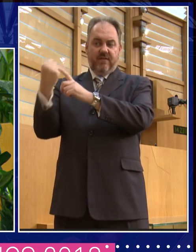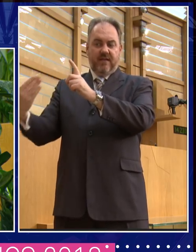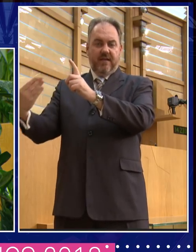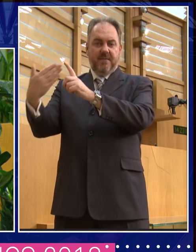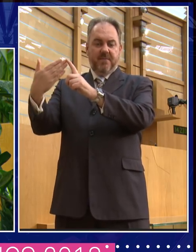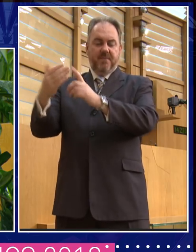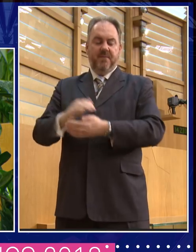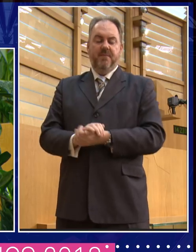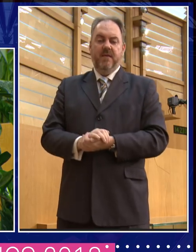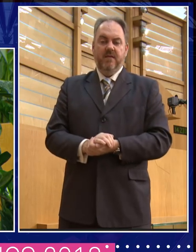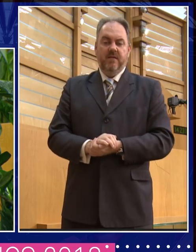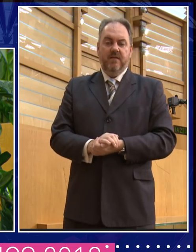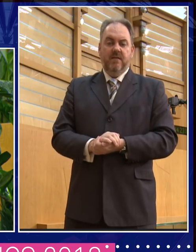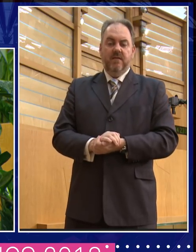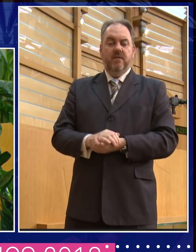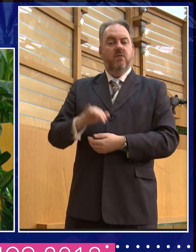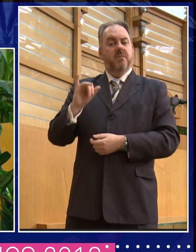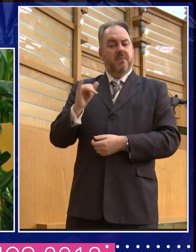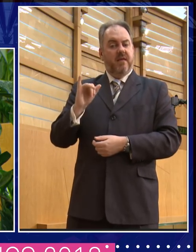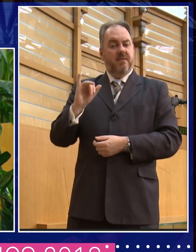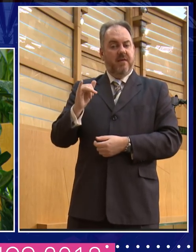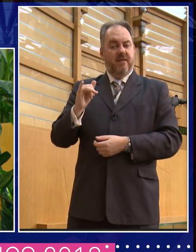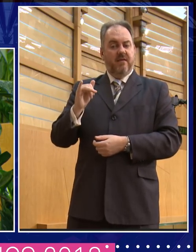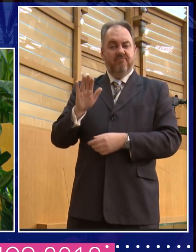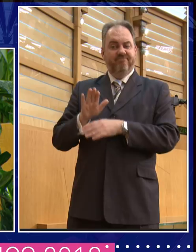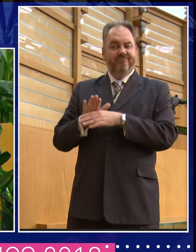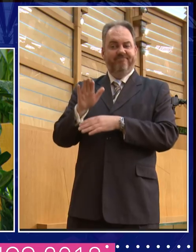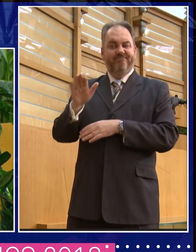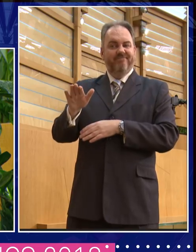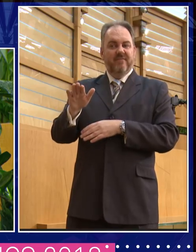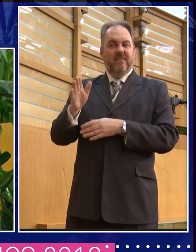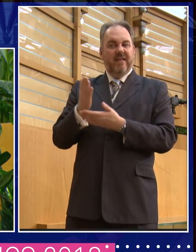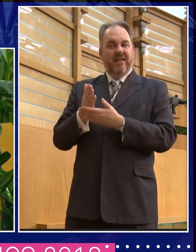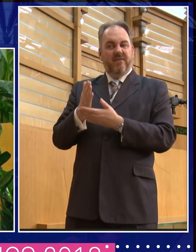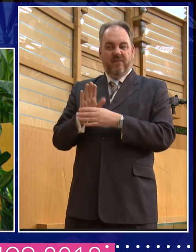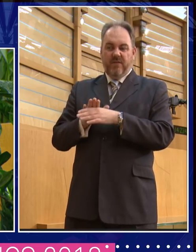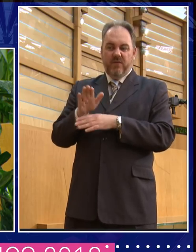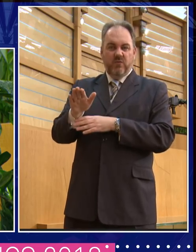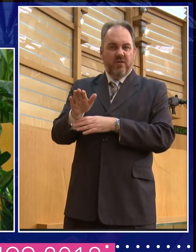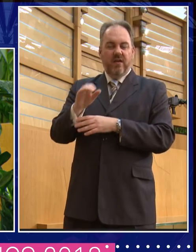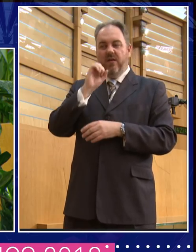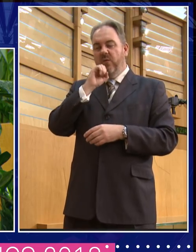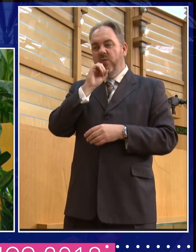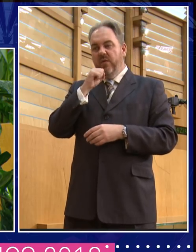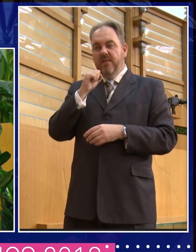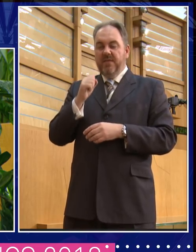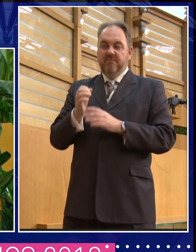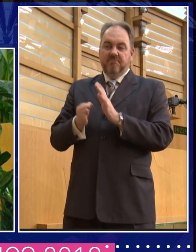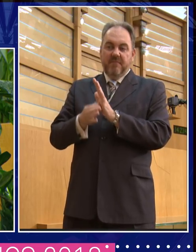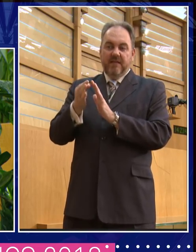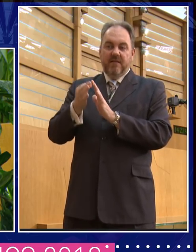possibility that even if things don't ever go back quite to what they were before, that there'll be a fizzle here. And if you were to say, why might there